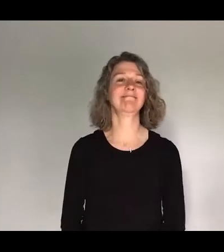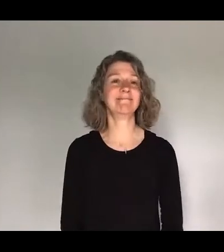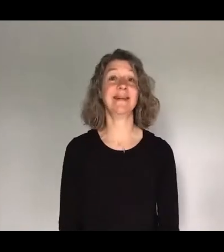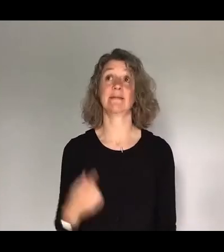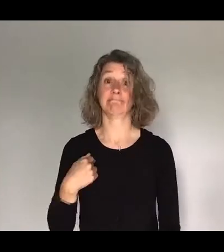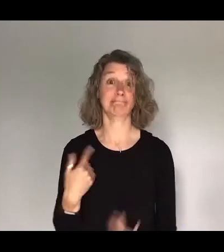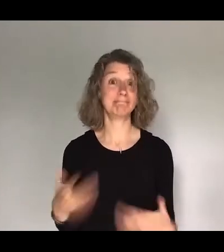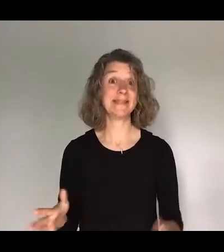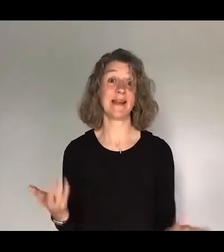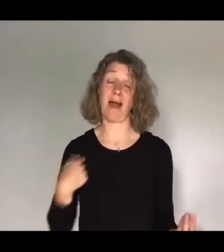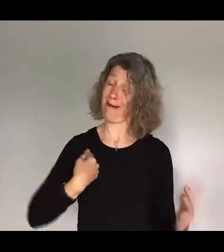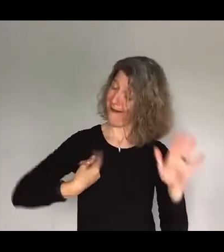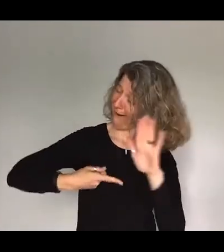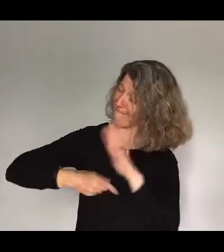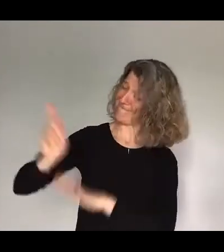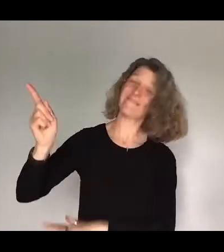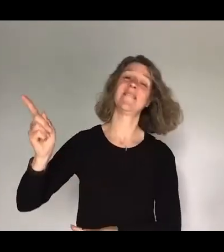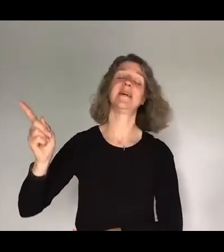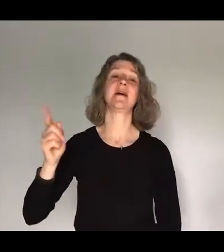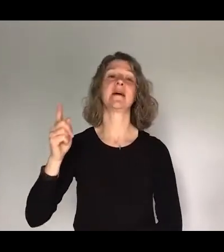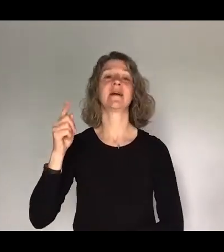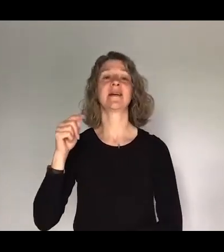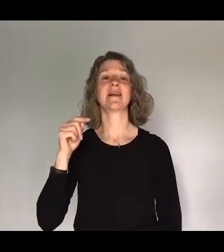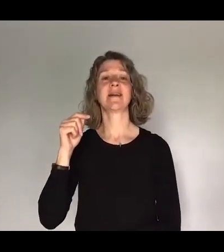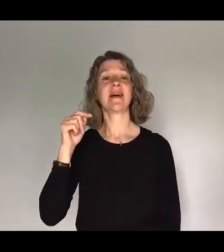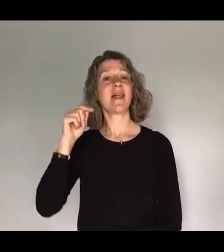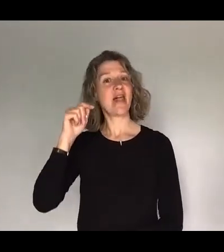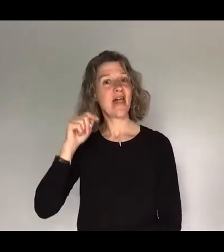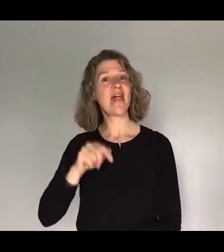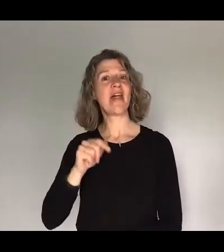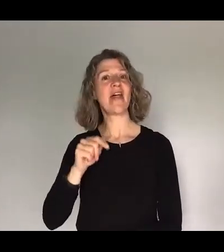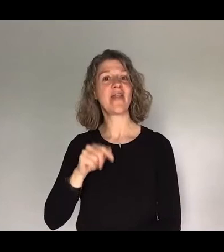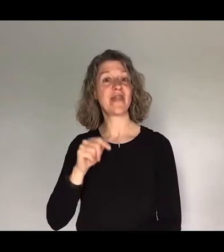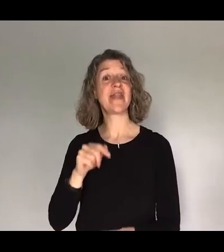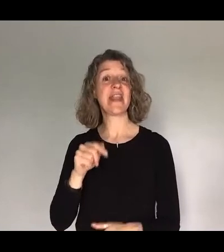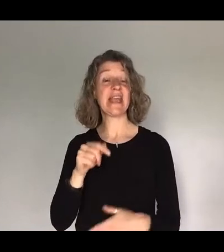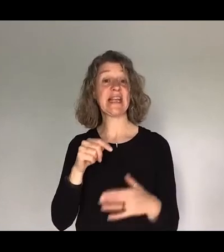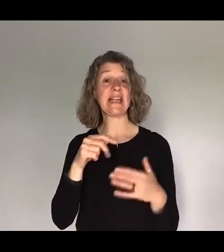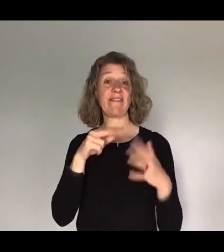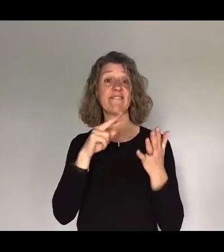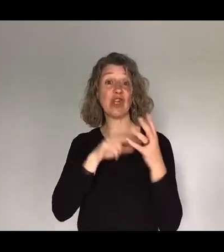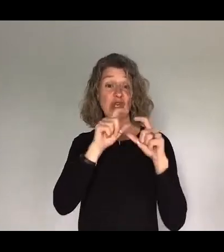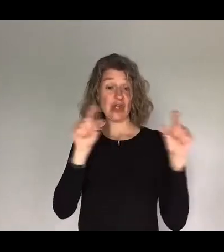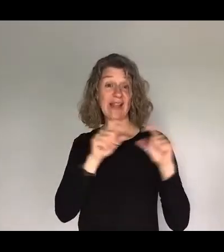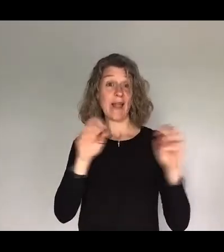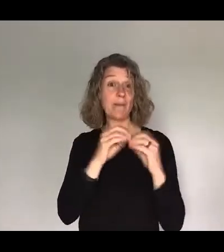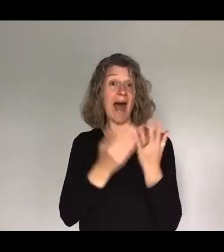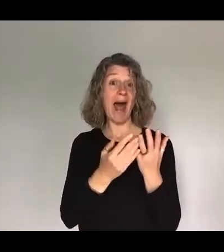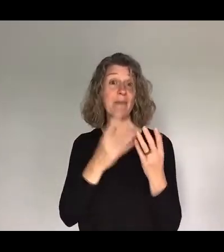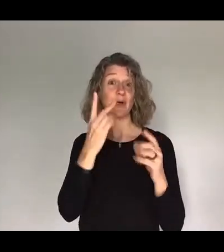fled and these verses are speaking to those of us who have fled but the original word used is